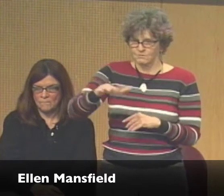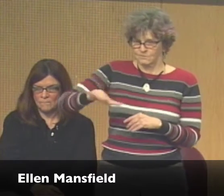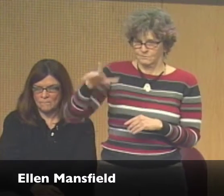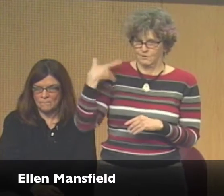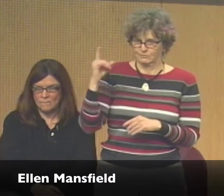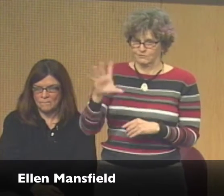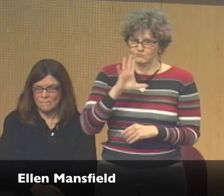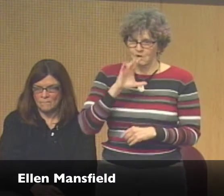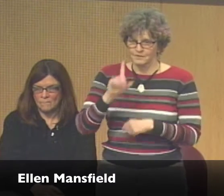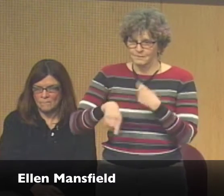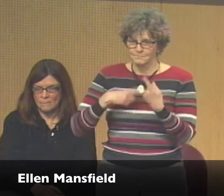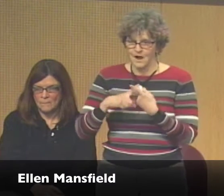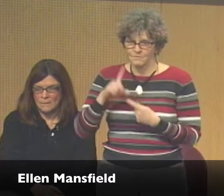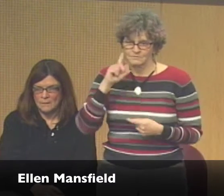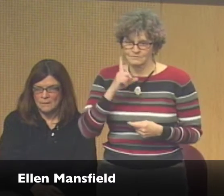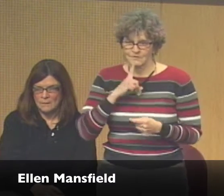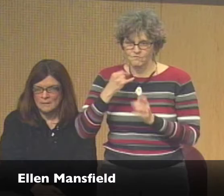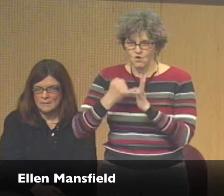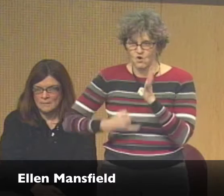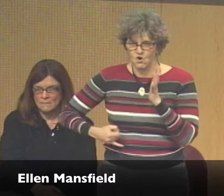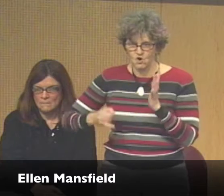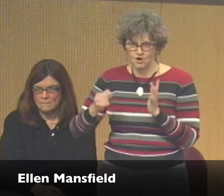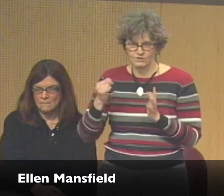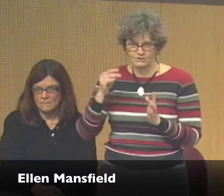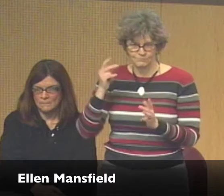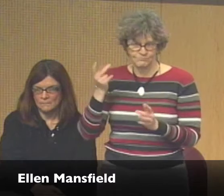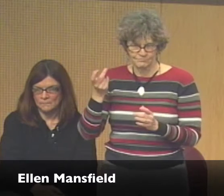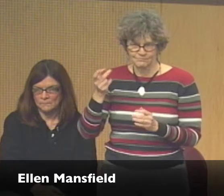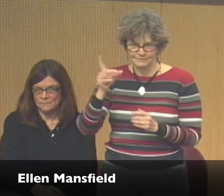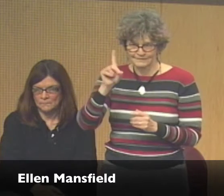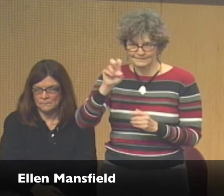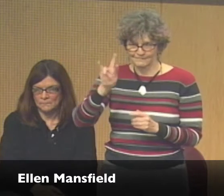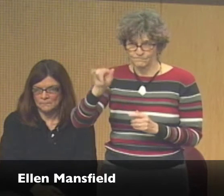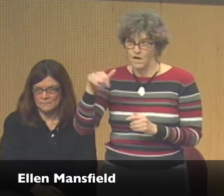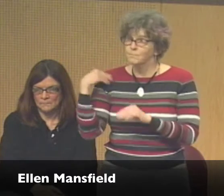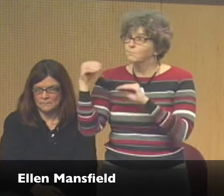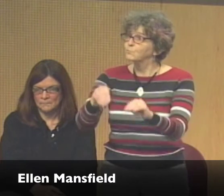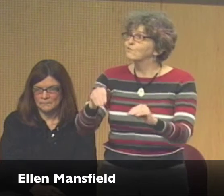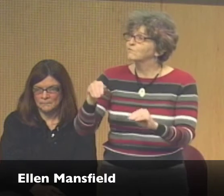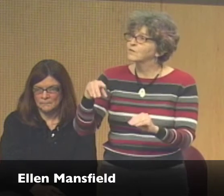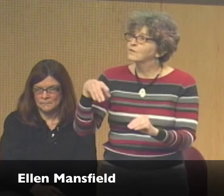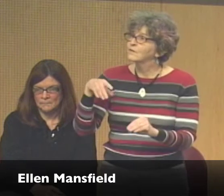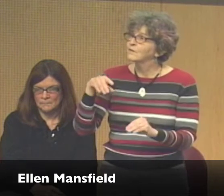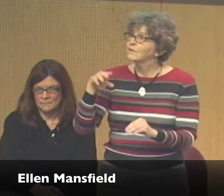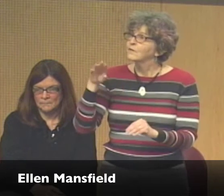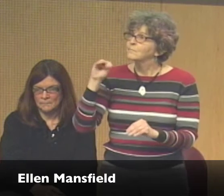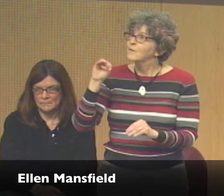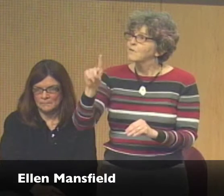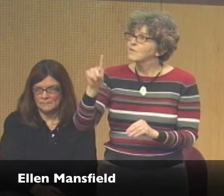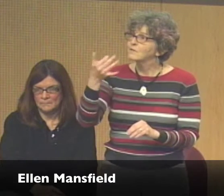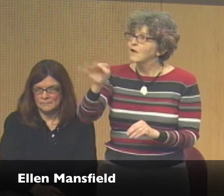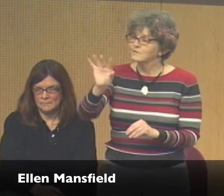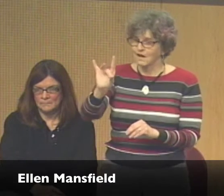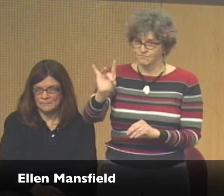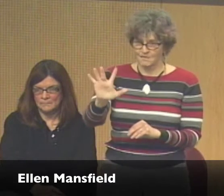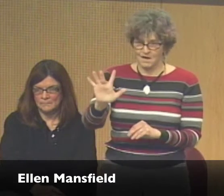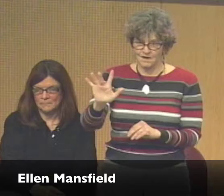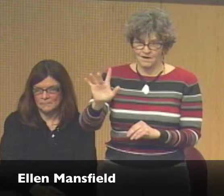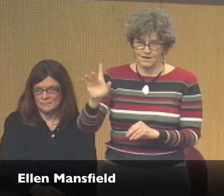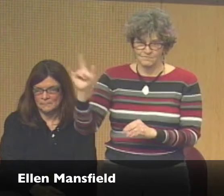I was in Maryland, it was really the D.C. area that I saw people starting to have the conversation about what Deaf art might be, what the Divya might be. And I moved